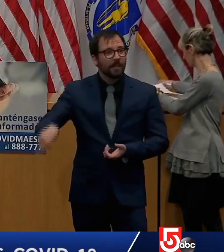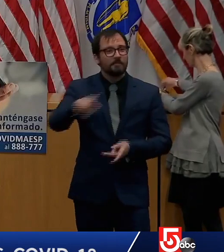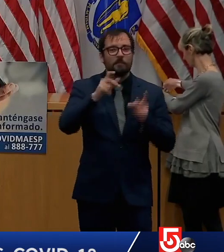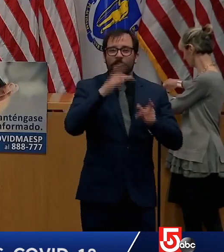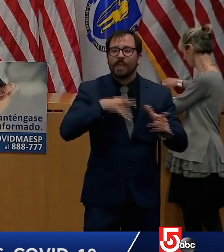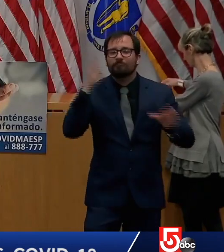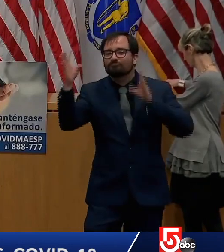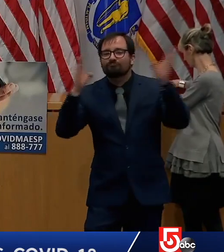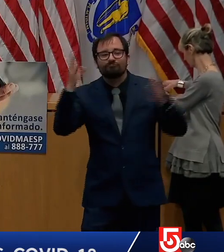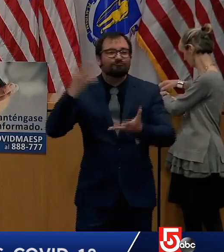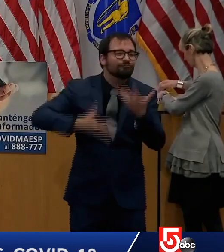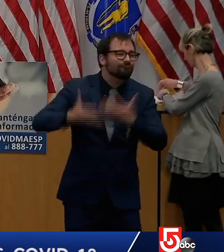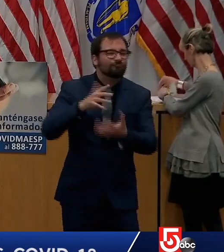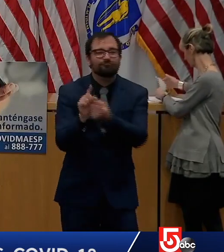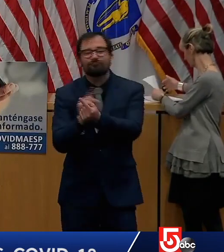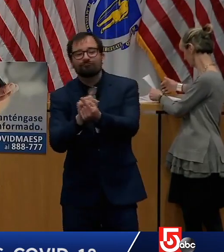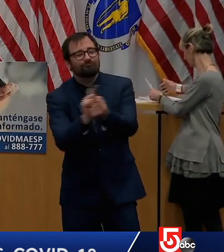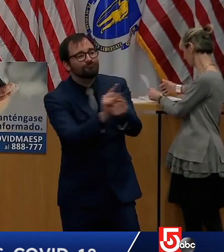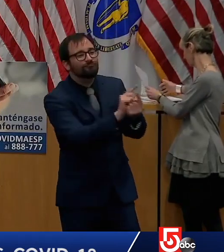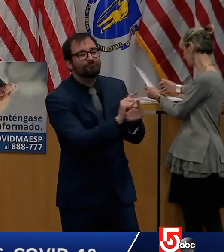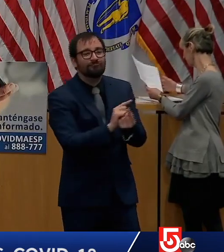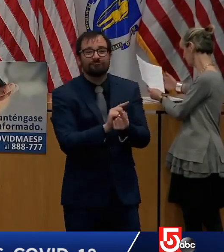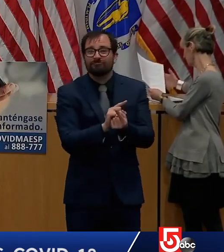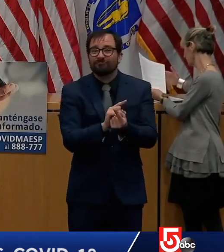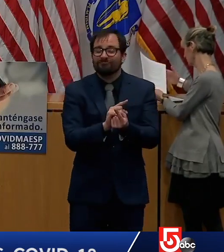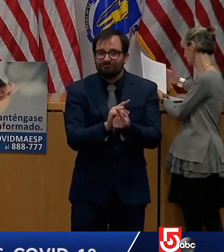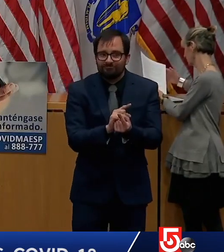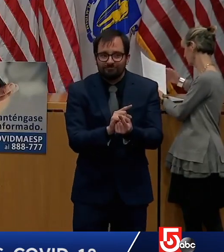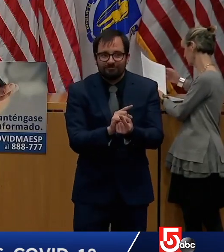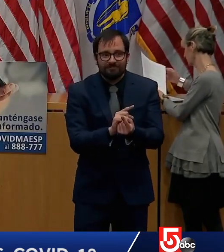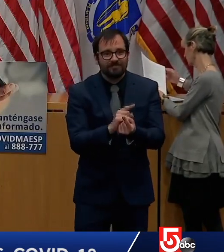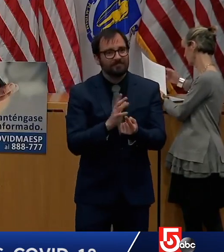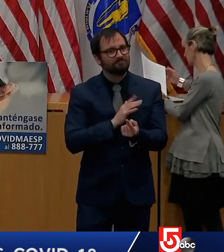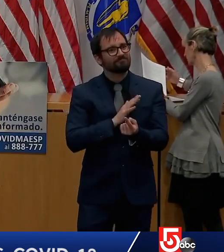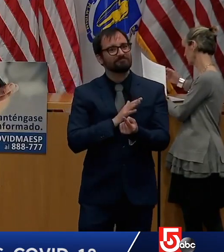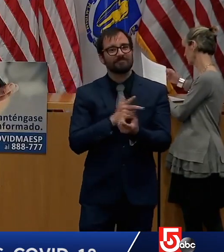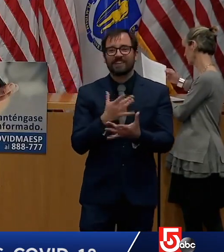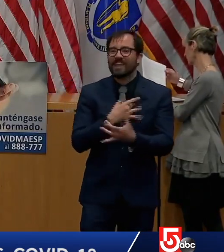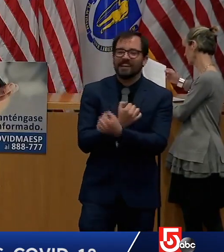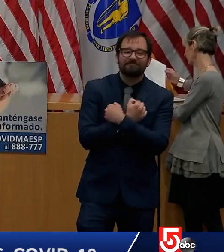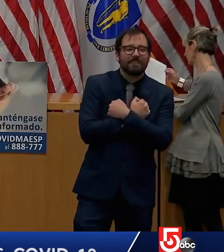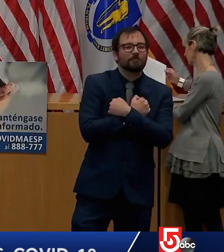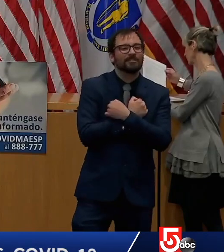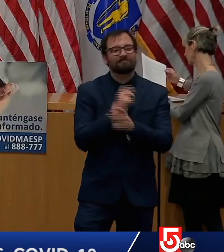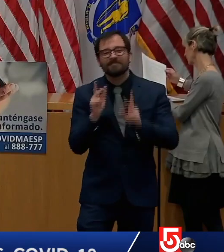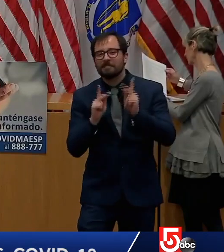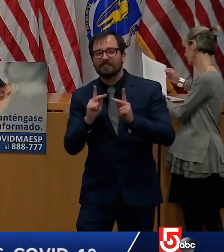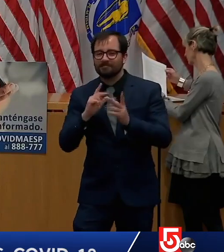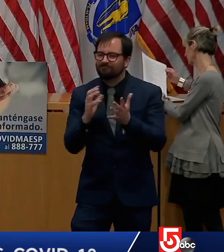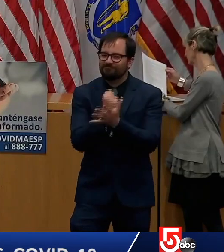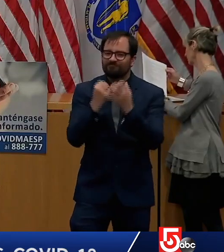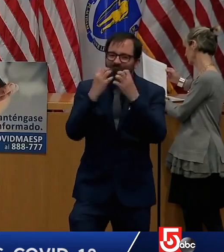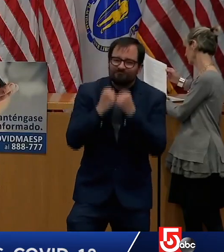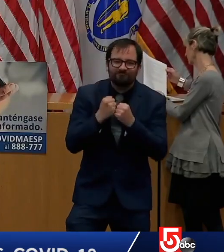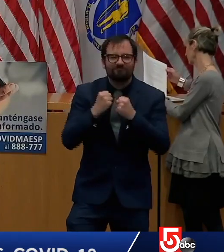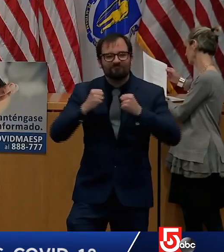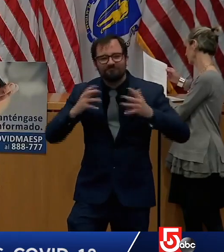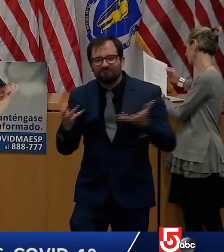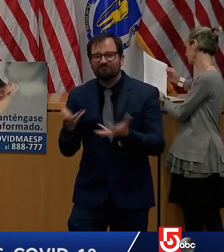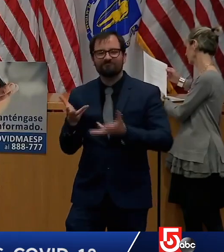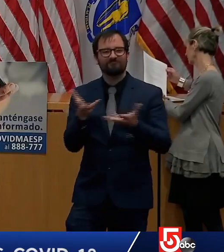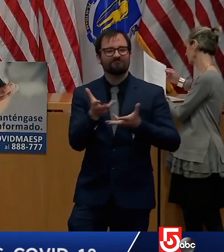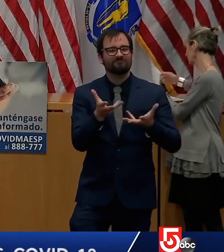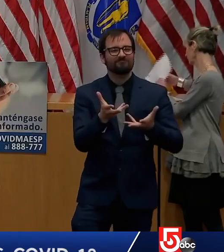the opportunity to literally and figuratively embrace the people that we work with. And there's none of that. And I